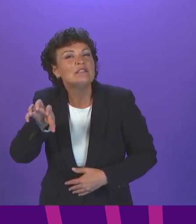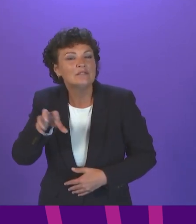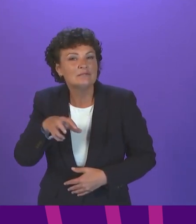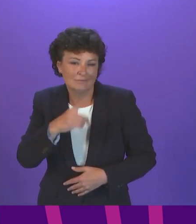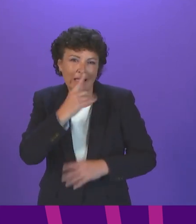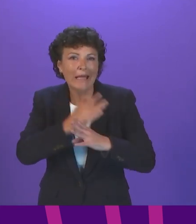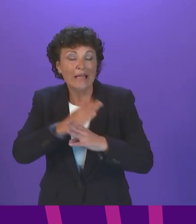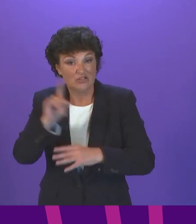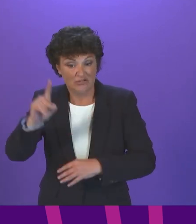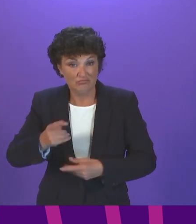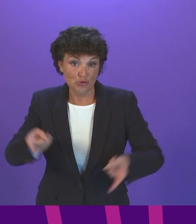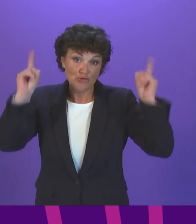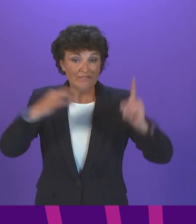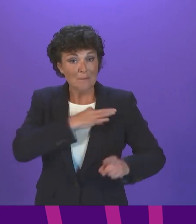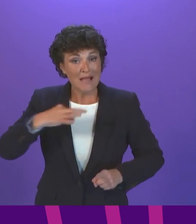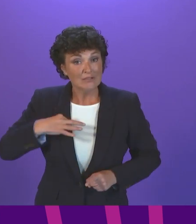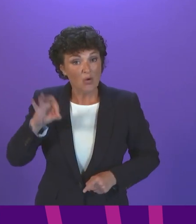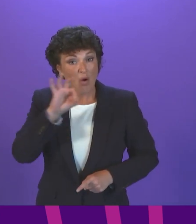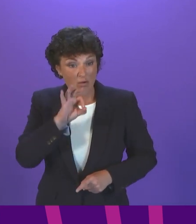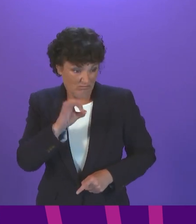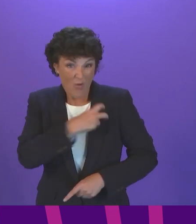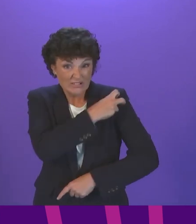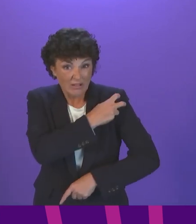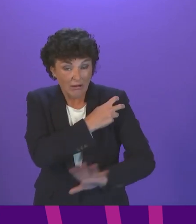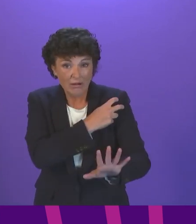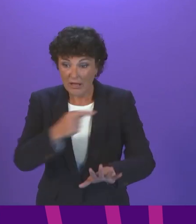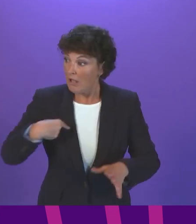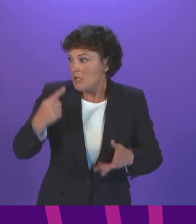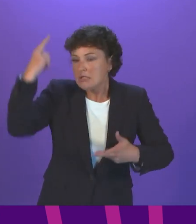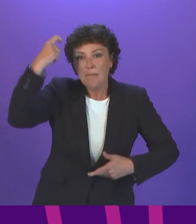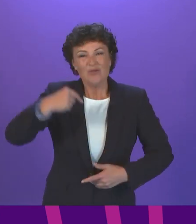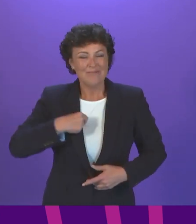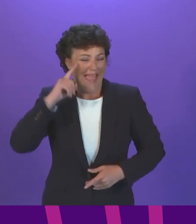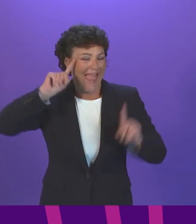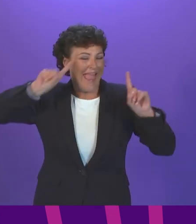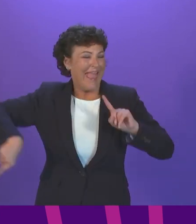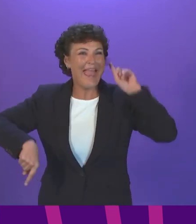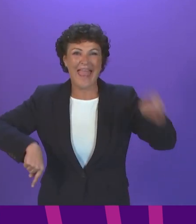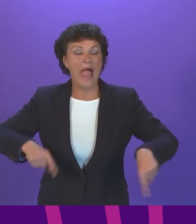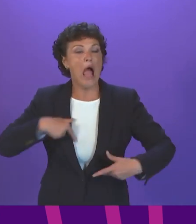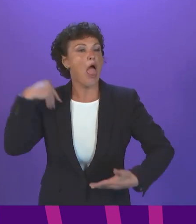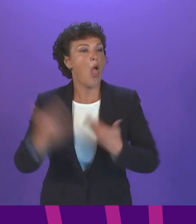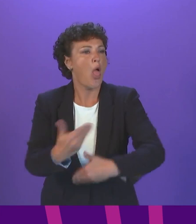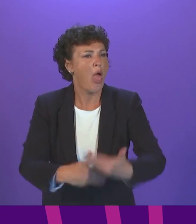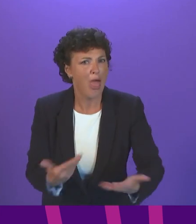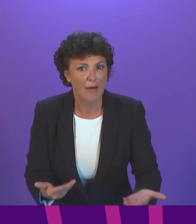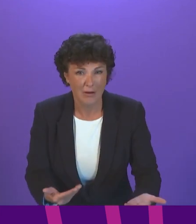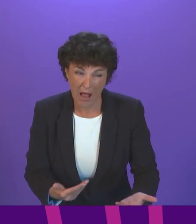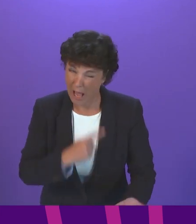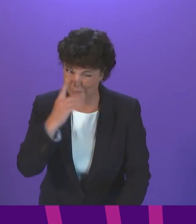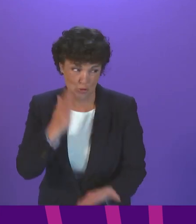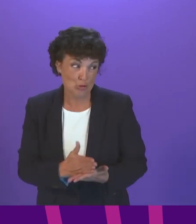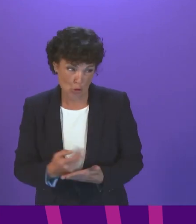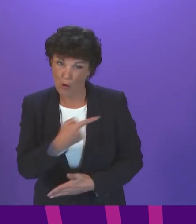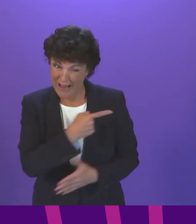second-guess or just ignore any evidential base and say that we were going to vaccinate people without that, Anasarwar